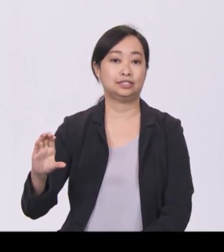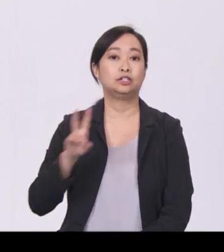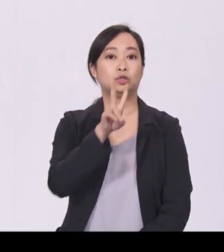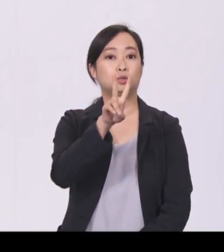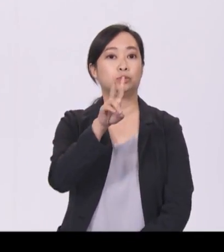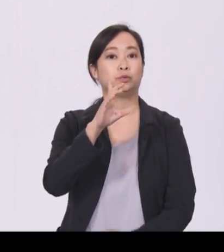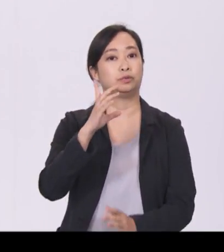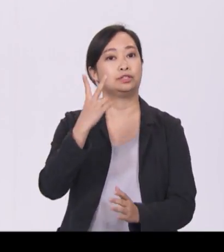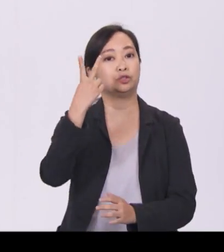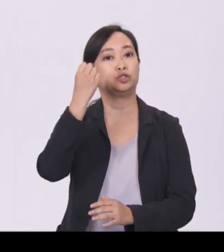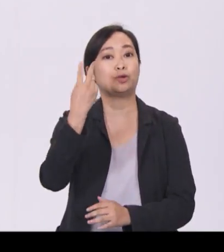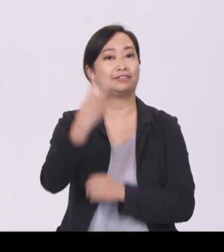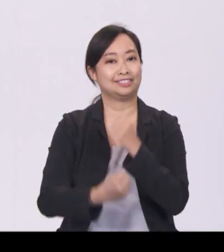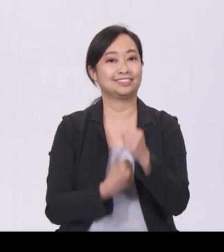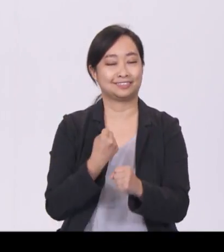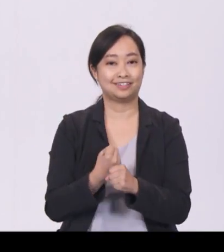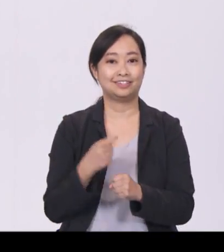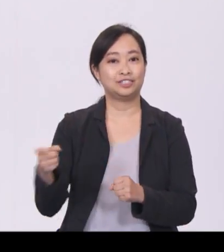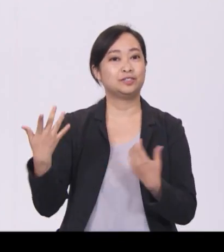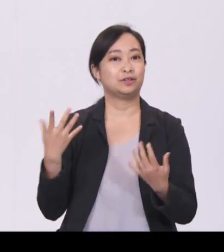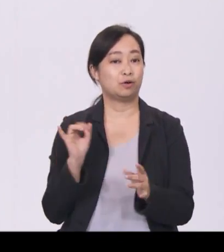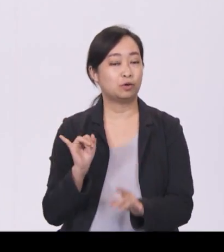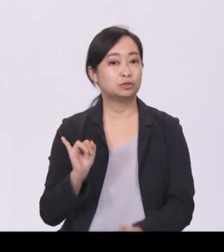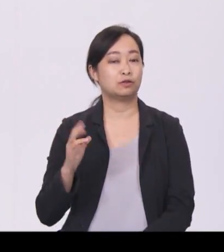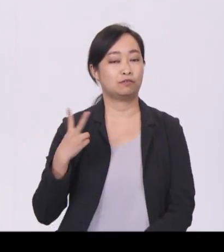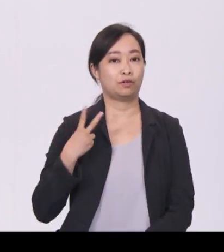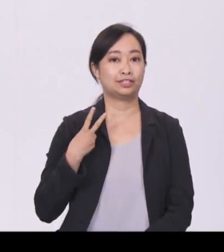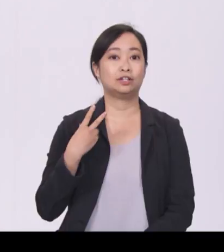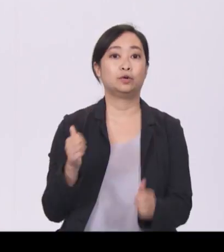She also volunteers as a befriender with failure at community services.